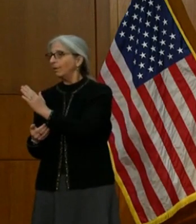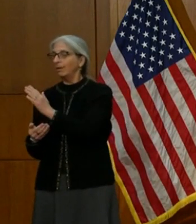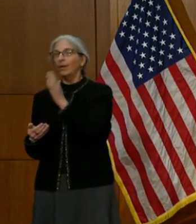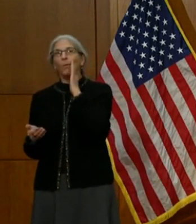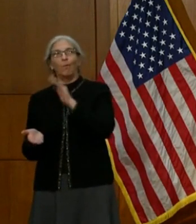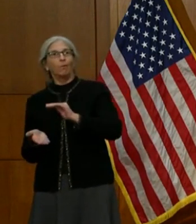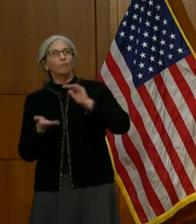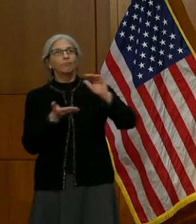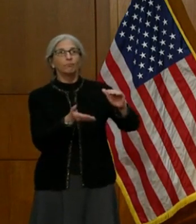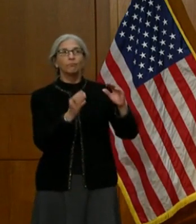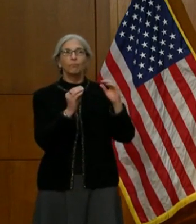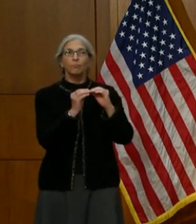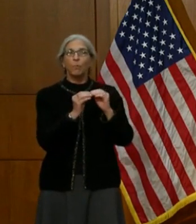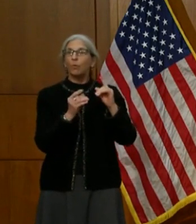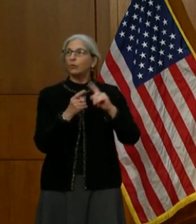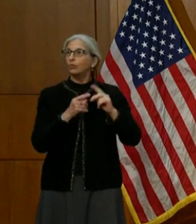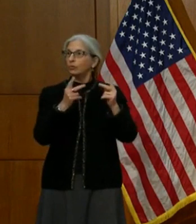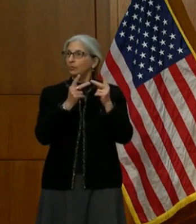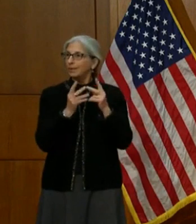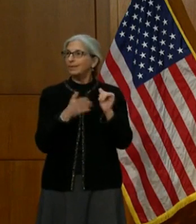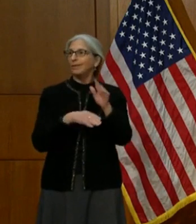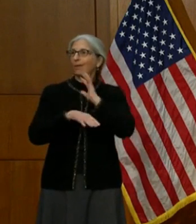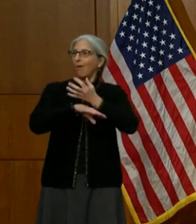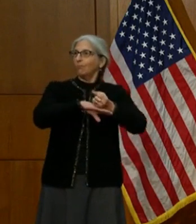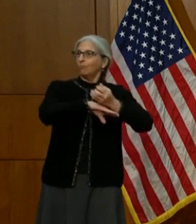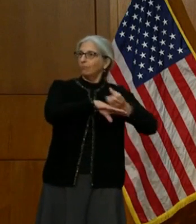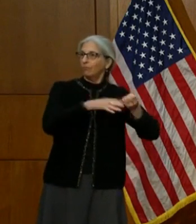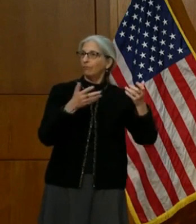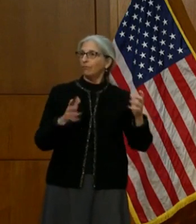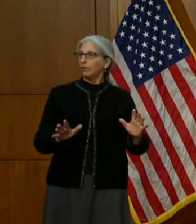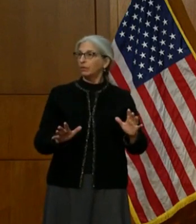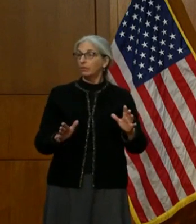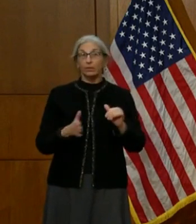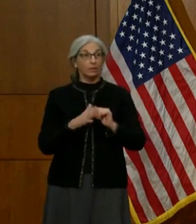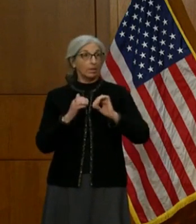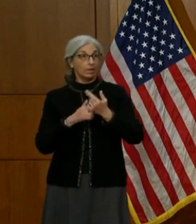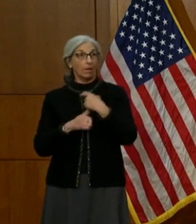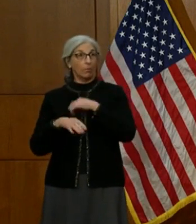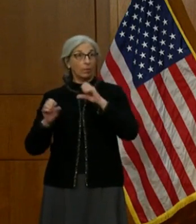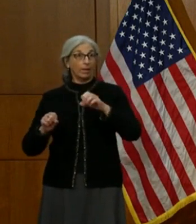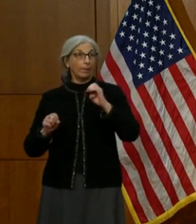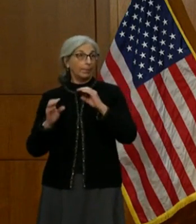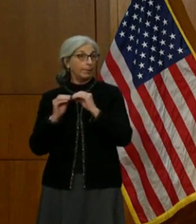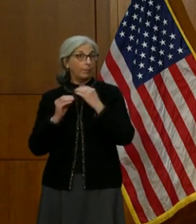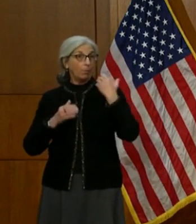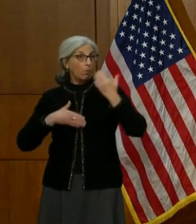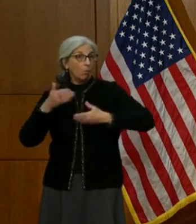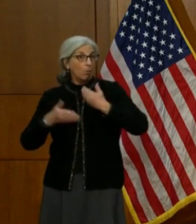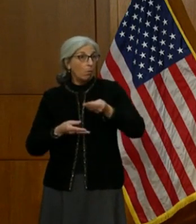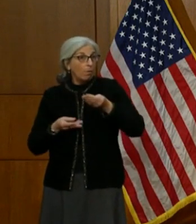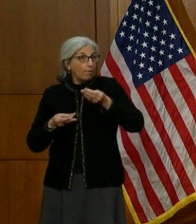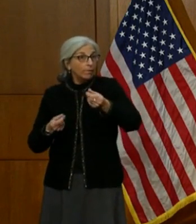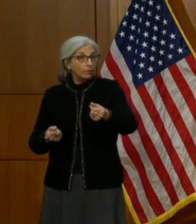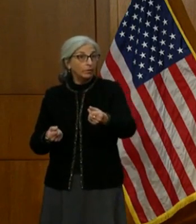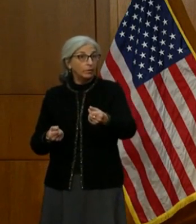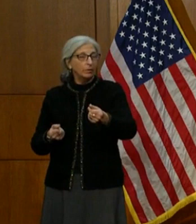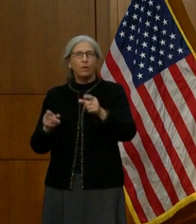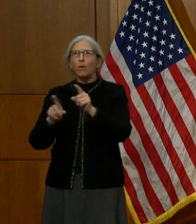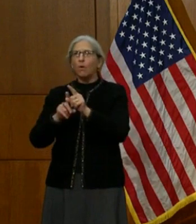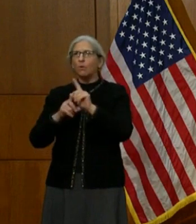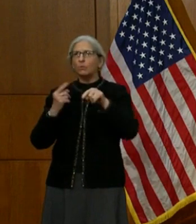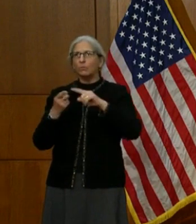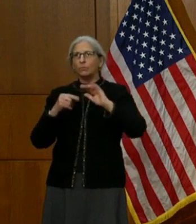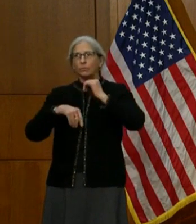So that's, it's just a plan of being more efficient. There are also, you know, there are examples of when we set up